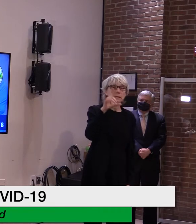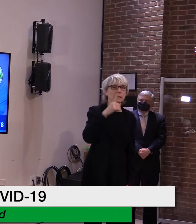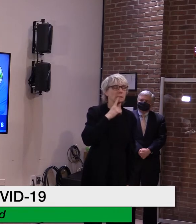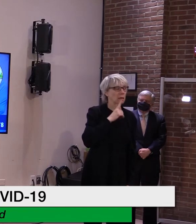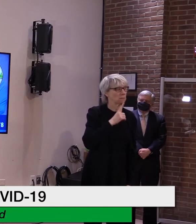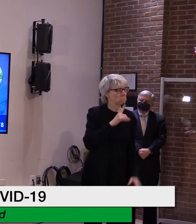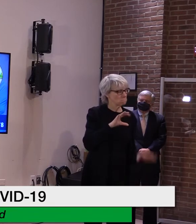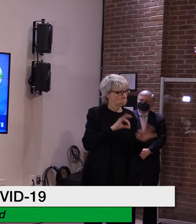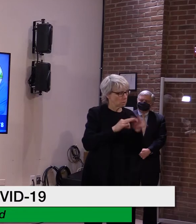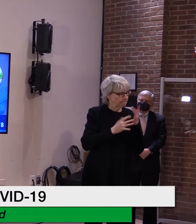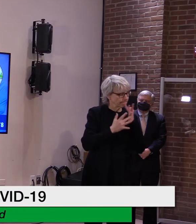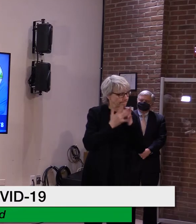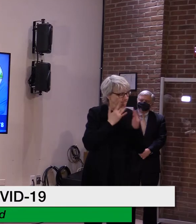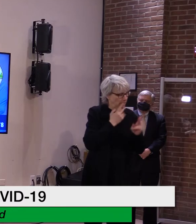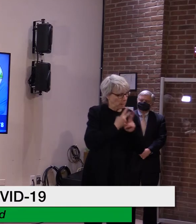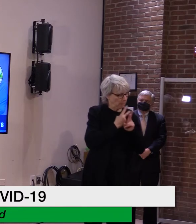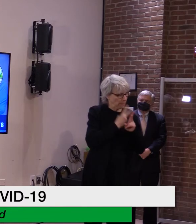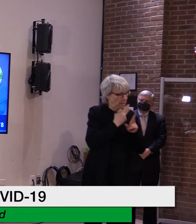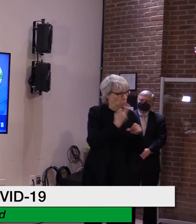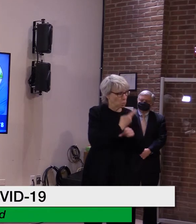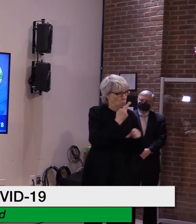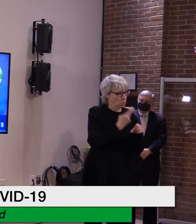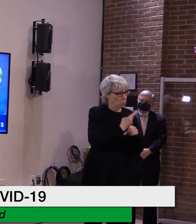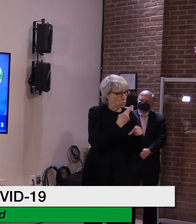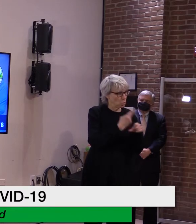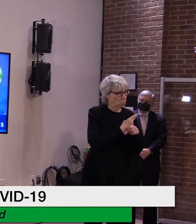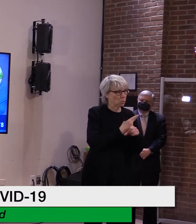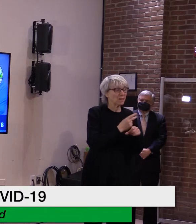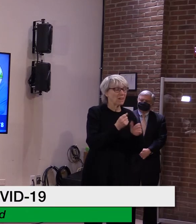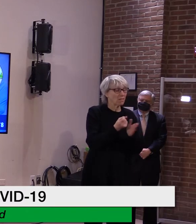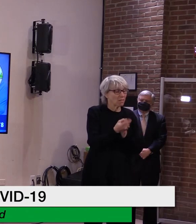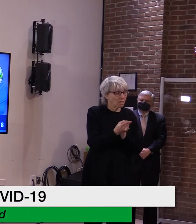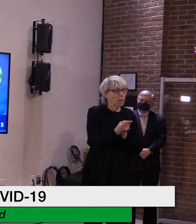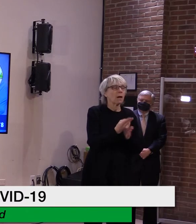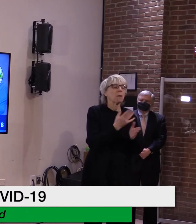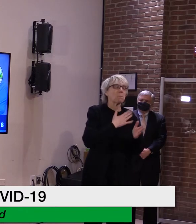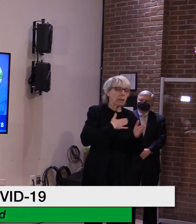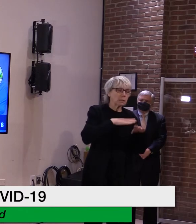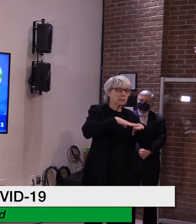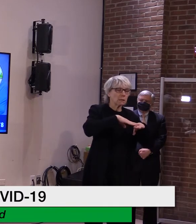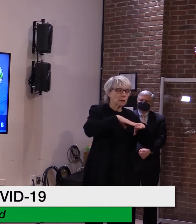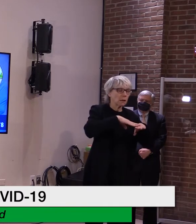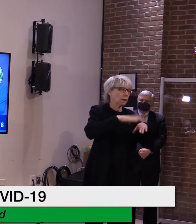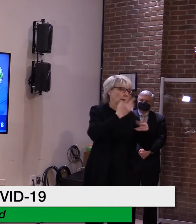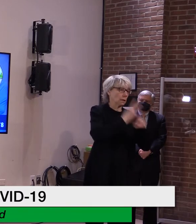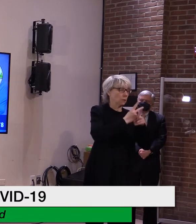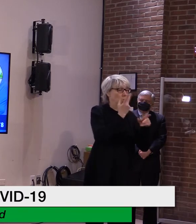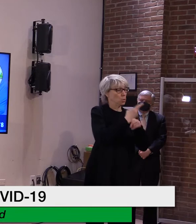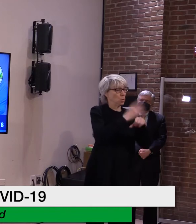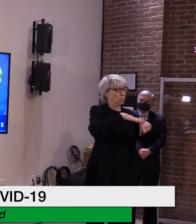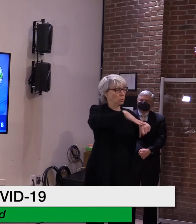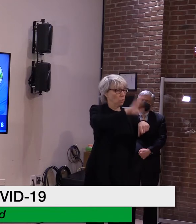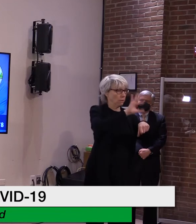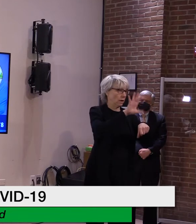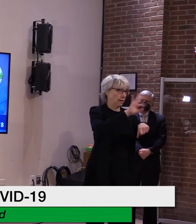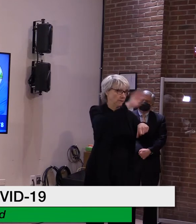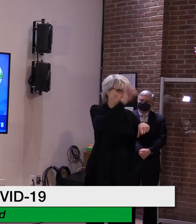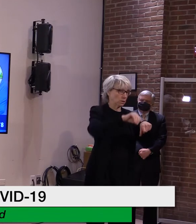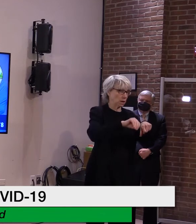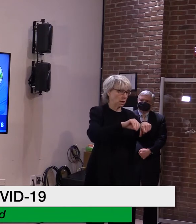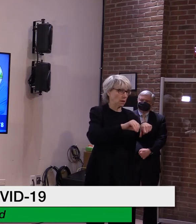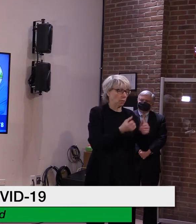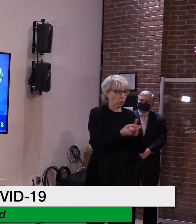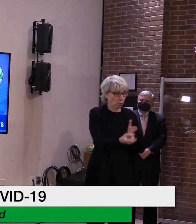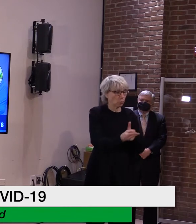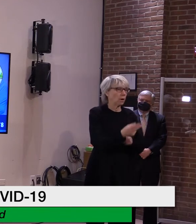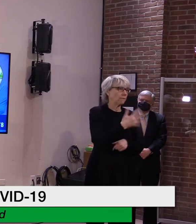standard of less than 5%. Our COVID-19 vaccine wastage rate to date